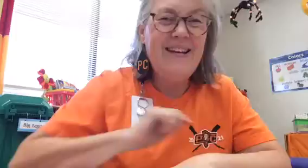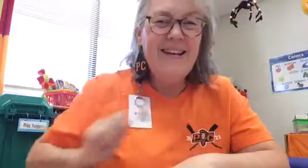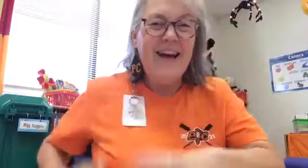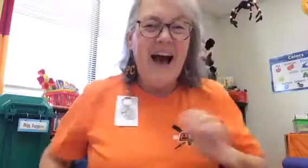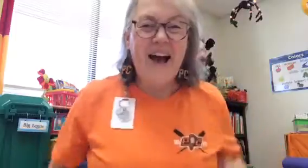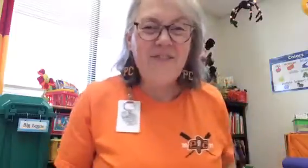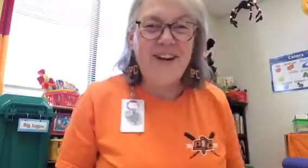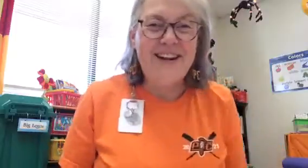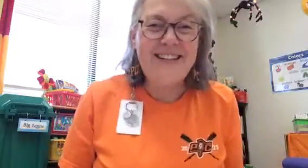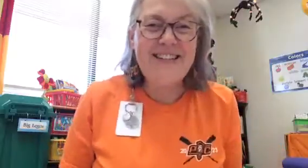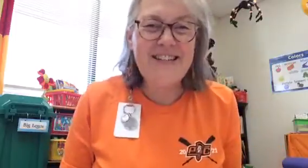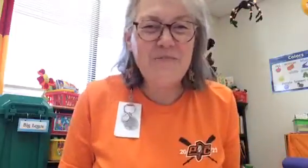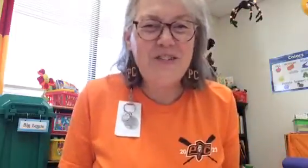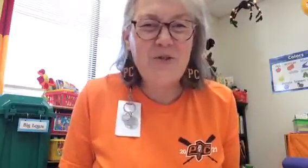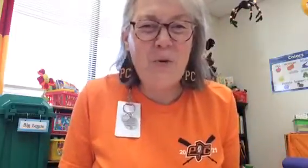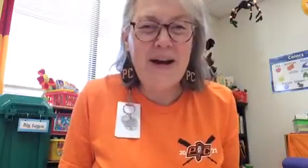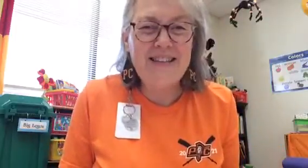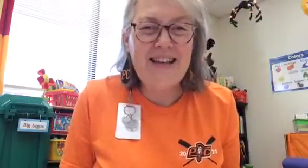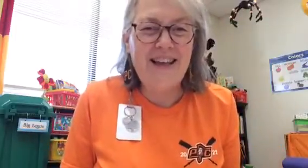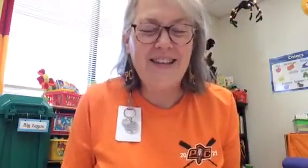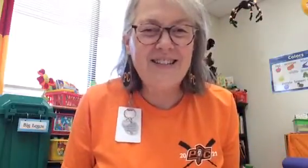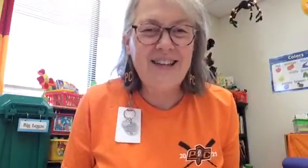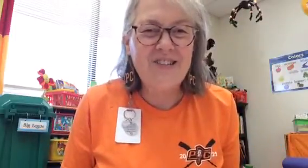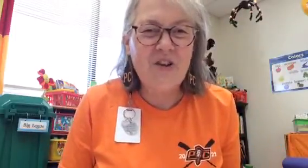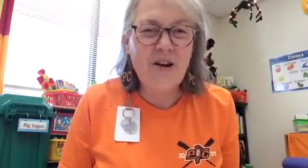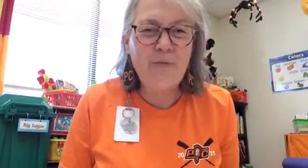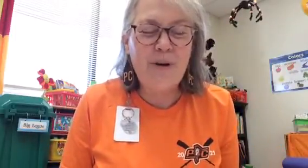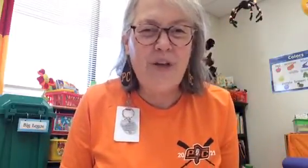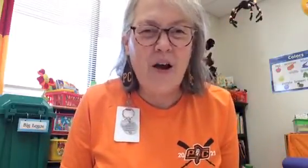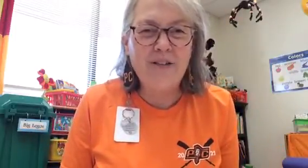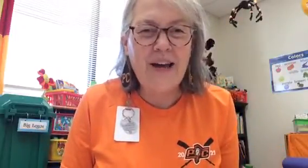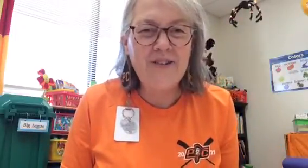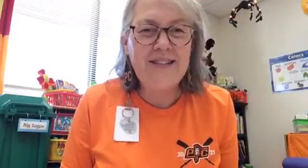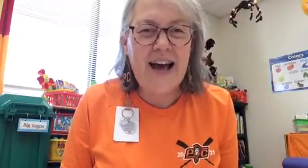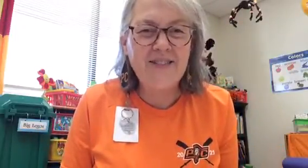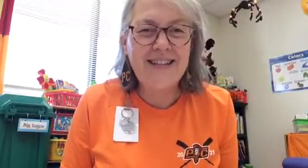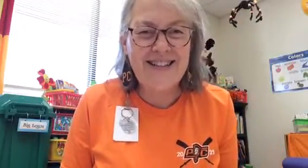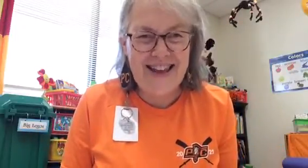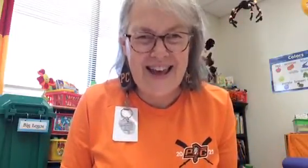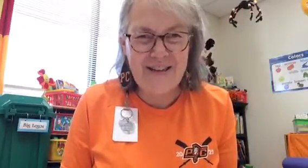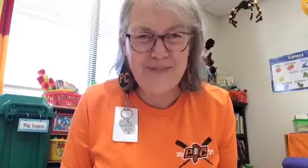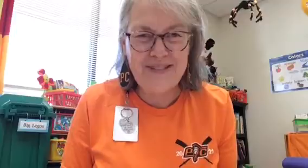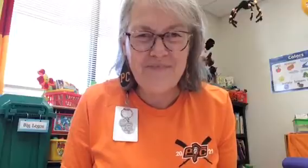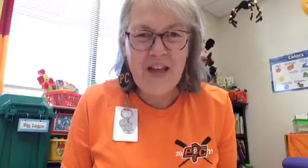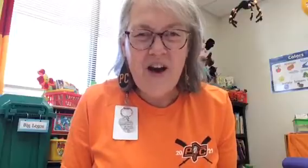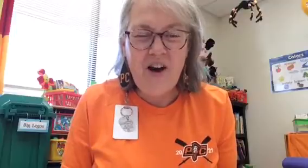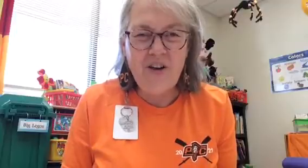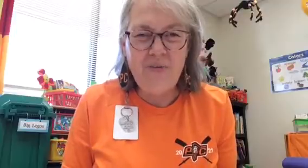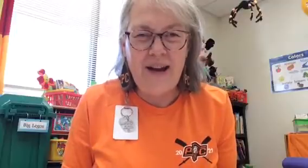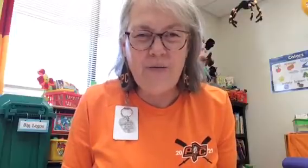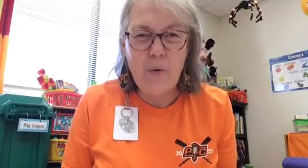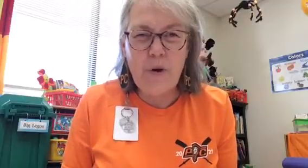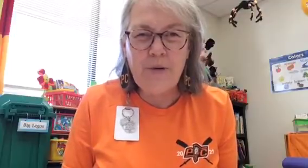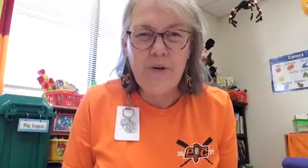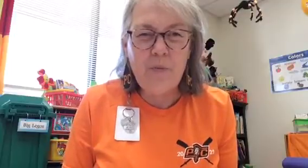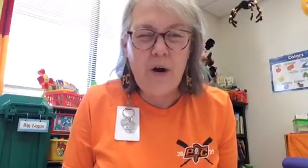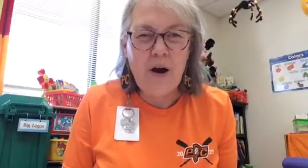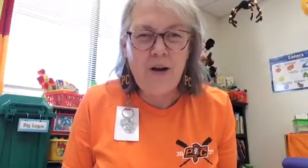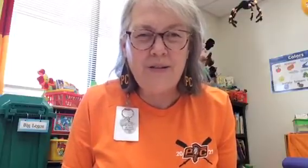Hi friends, it's Miss Joyce, and let's get started with our letter sounds and names. Are you ready? We're working with words